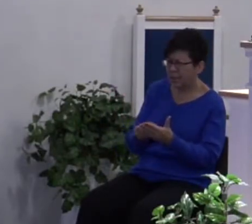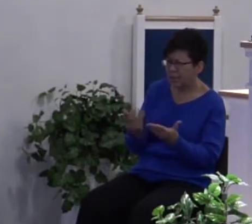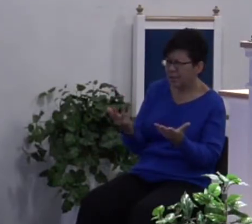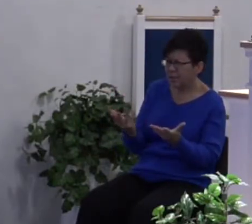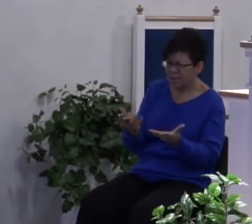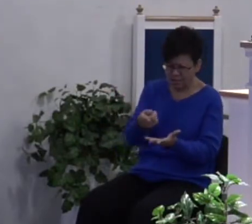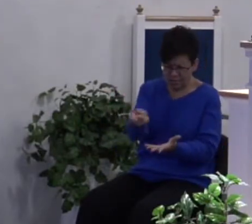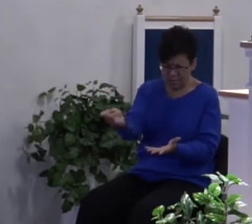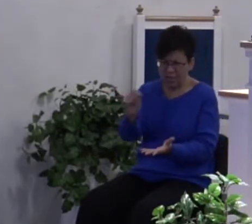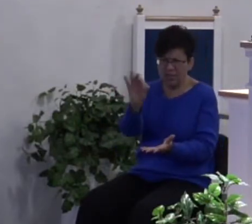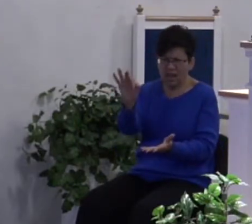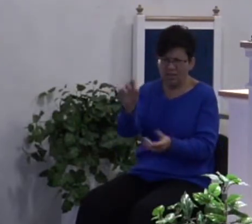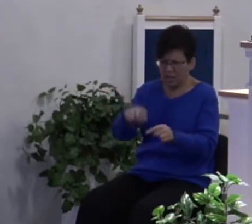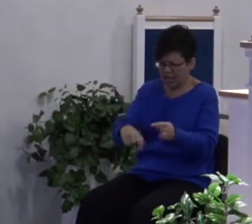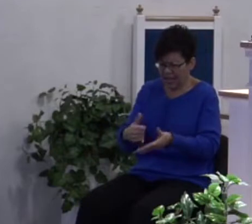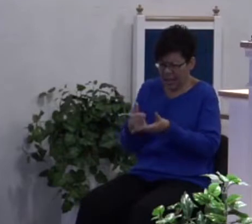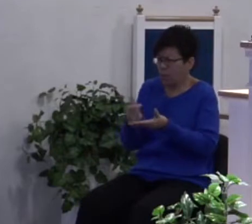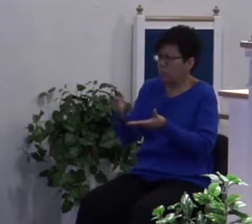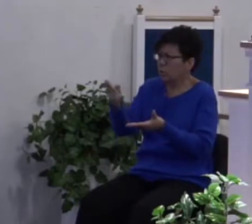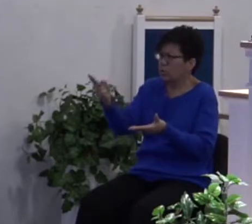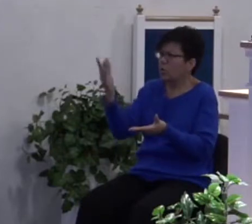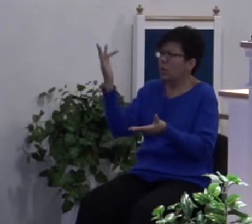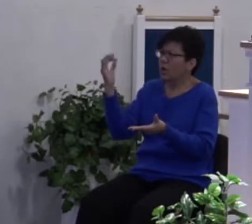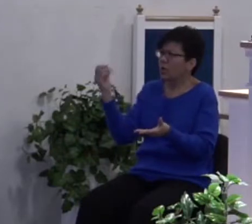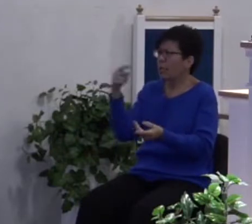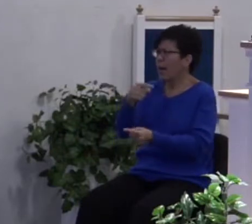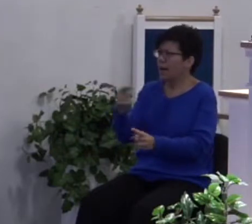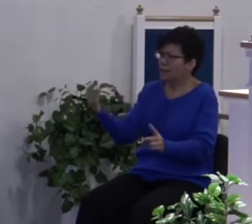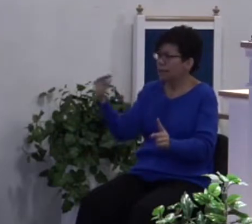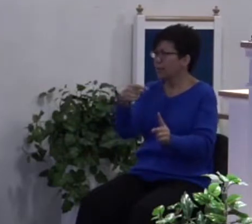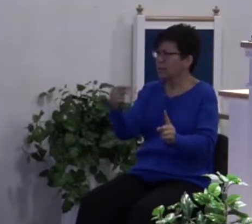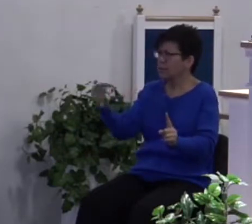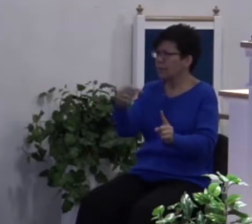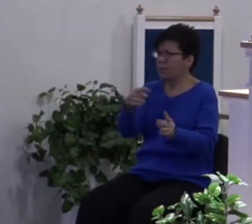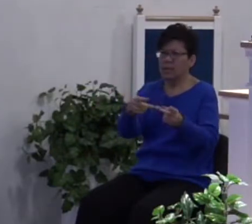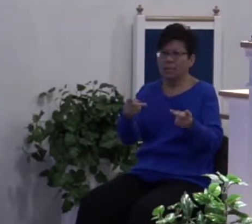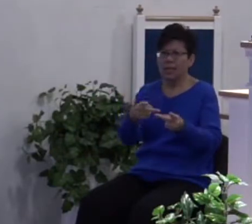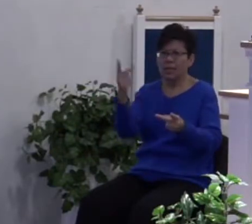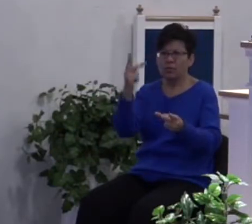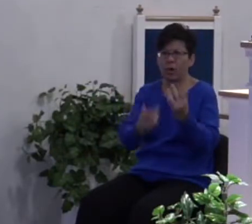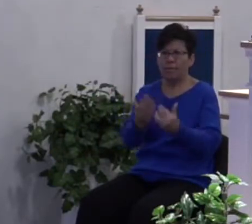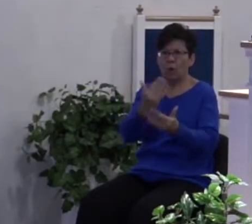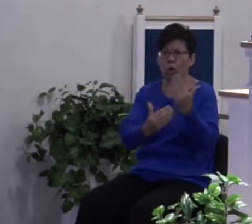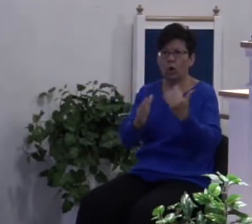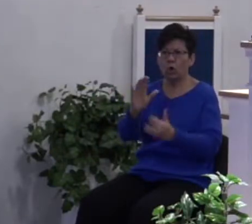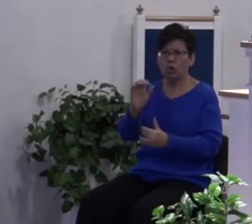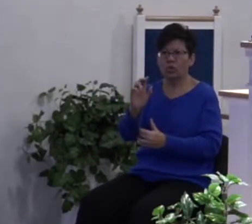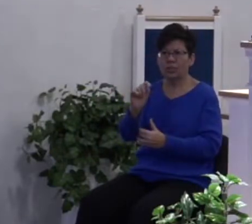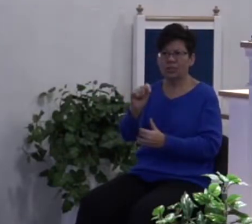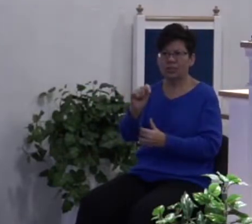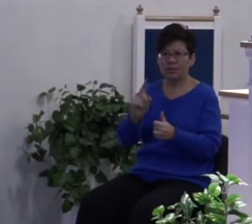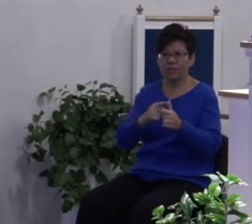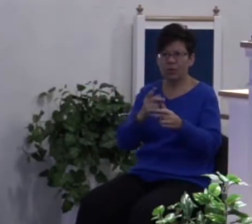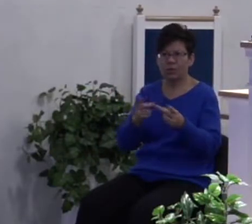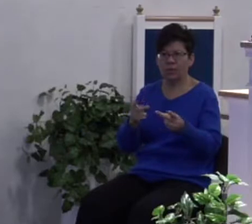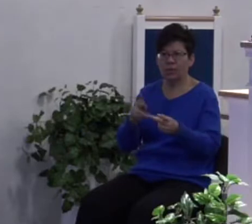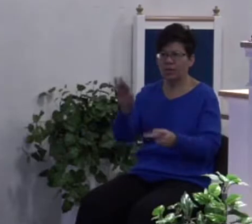can't help you? Why keep going back to the place where you got burnt in the first place? That's something I never have understood.